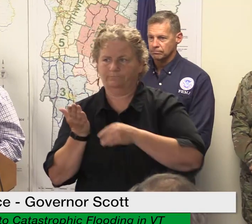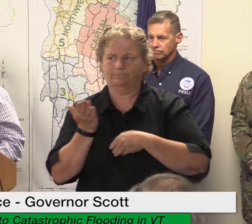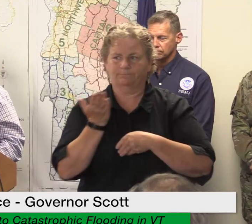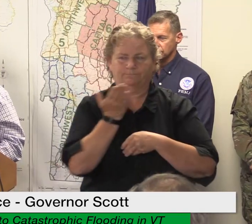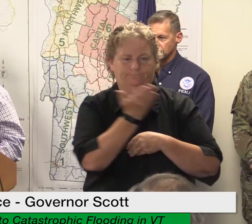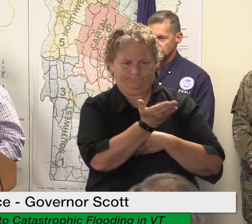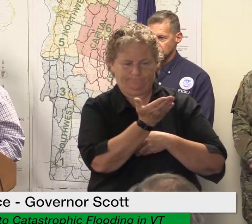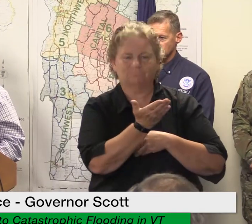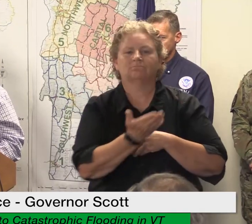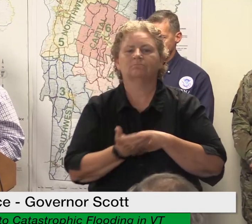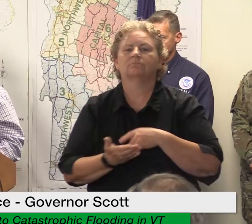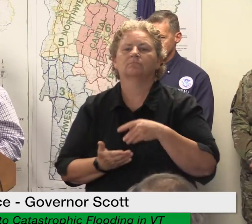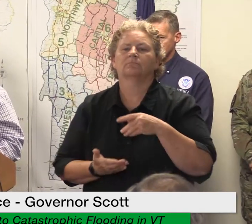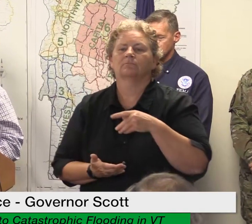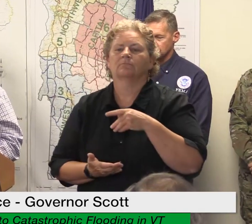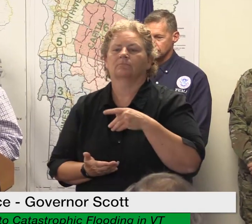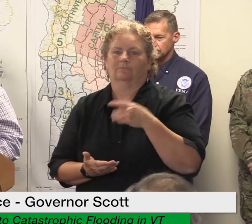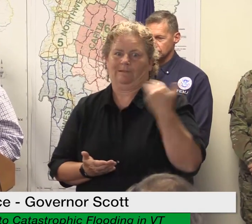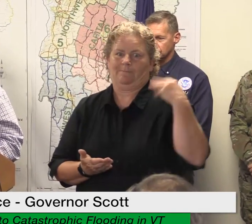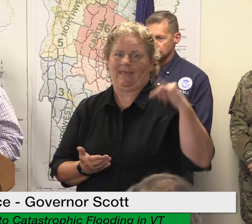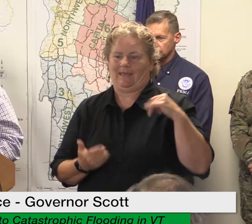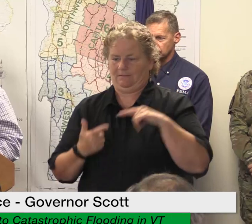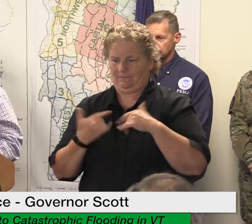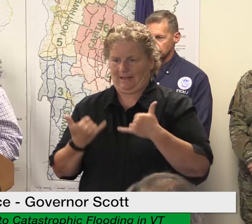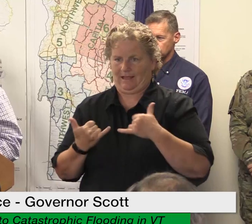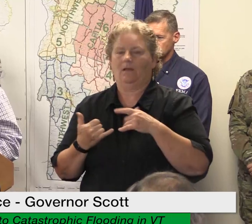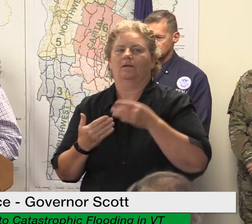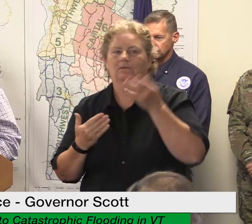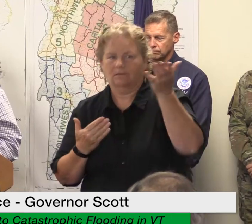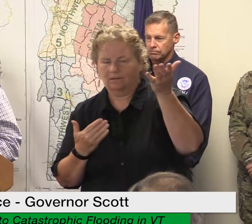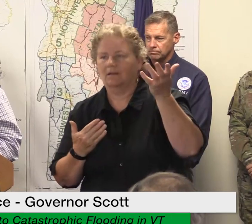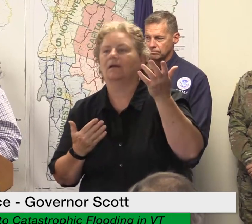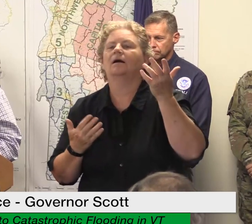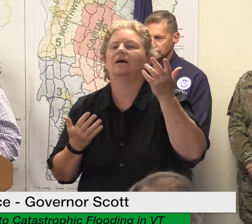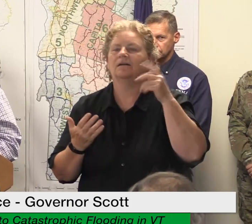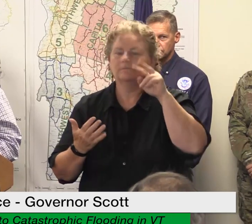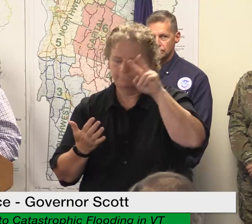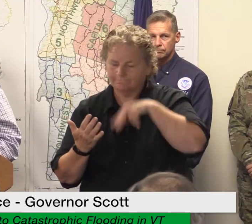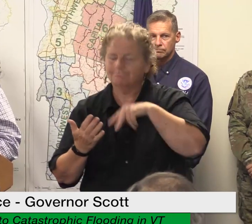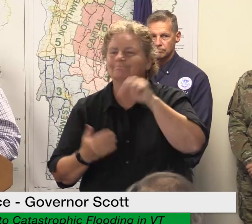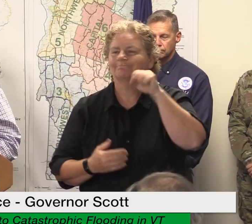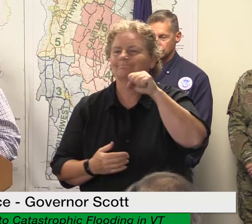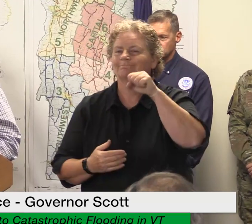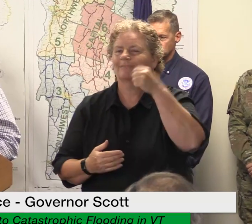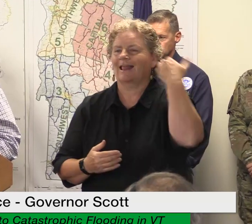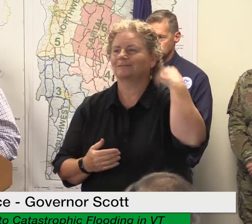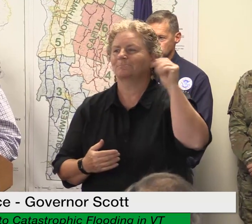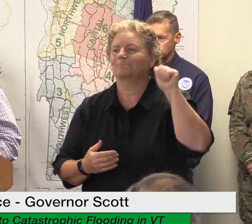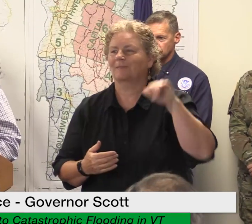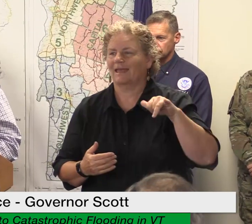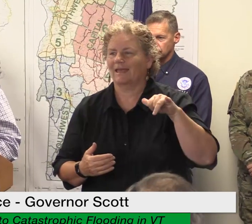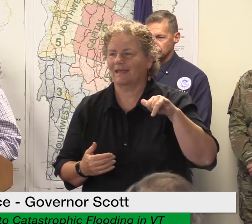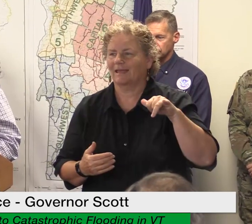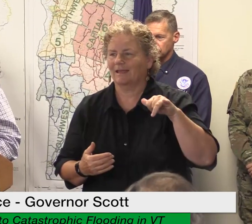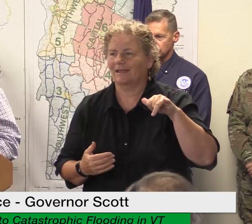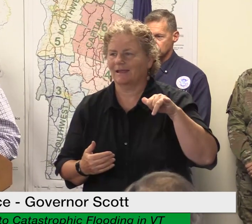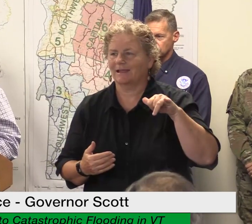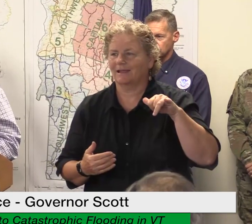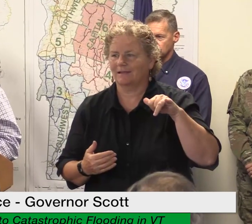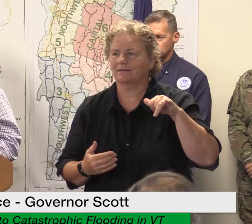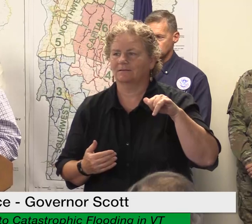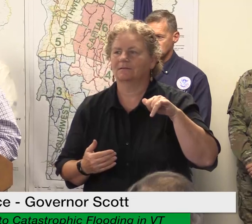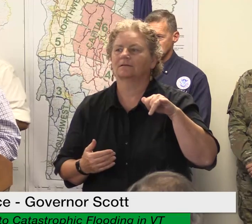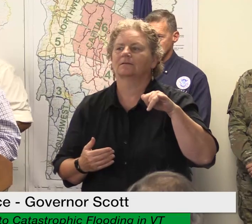secretarial natural disaster designation therefore i'm designated all 14 counties as primary natural disaster